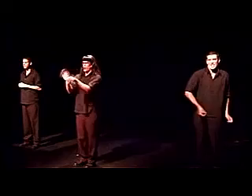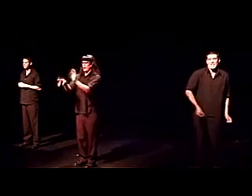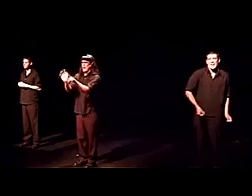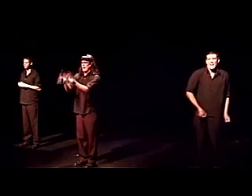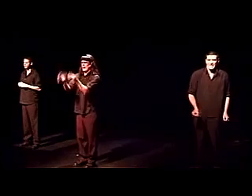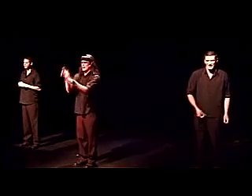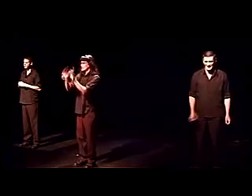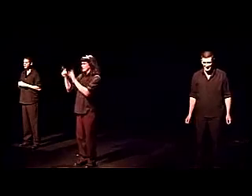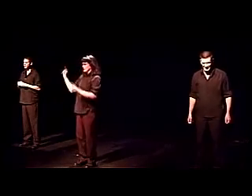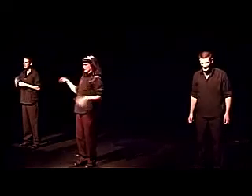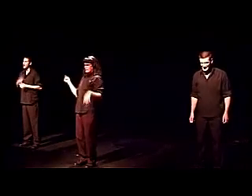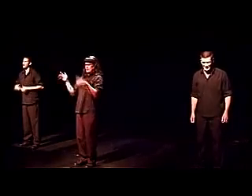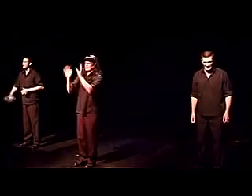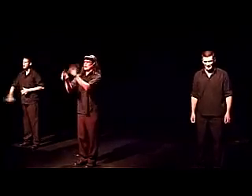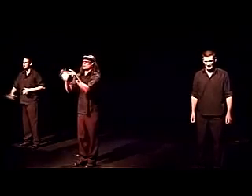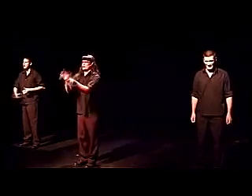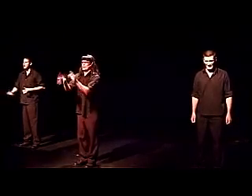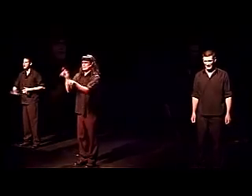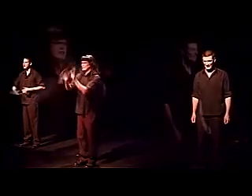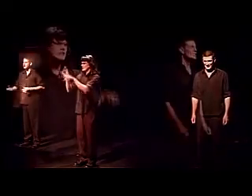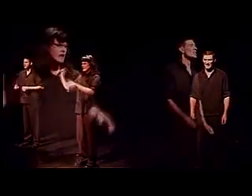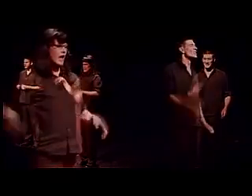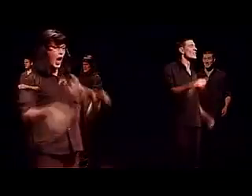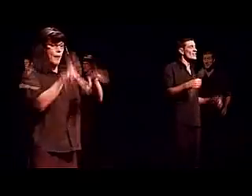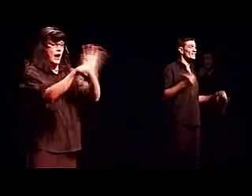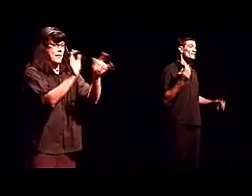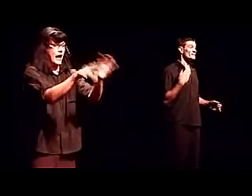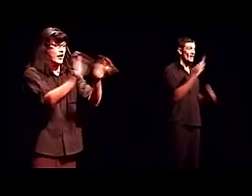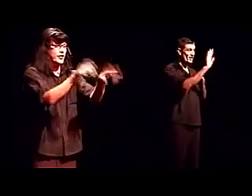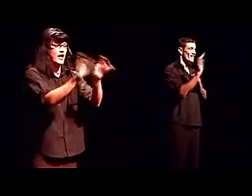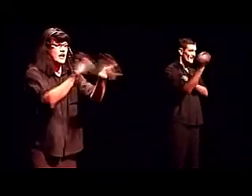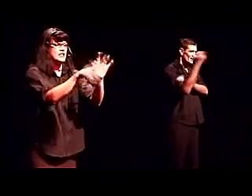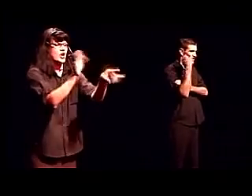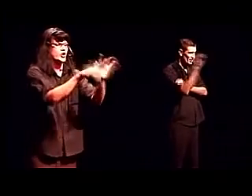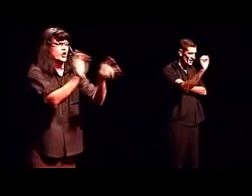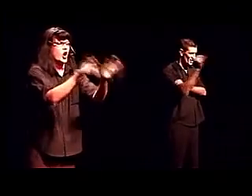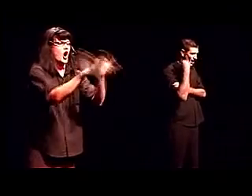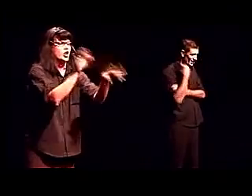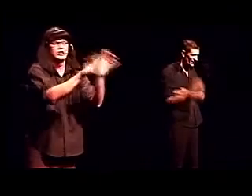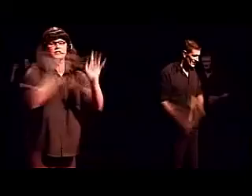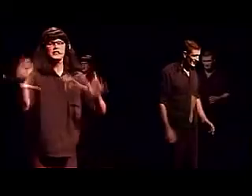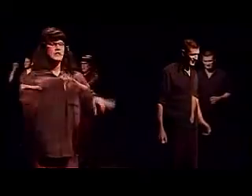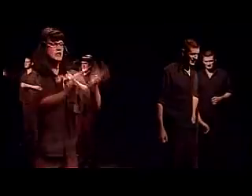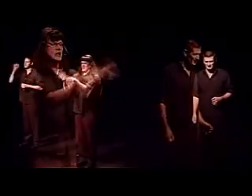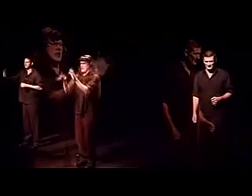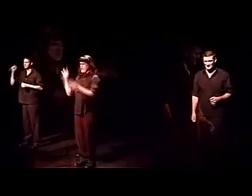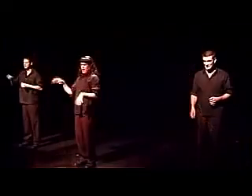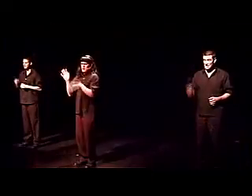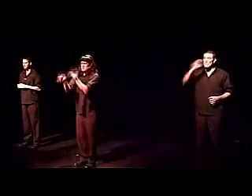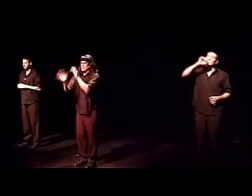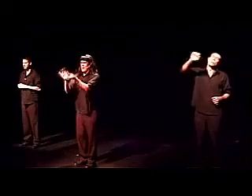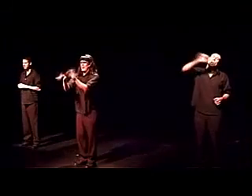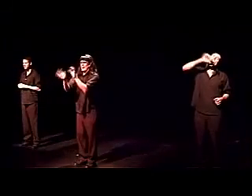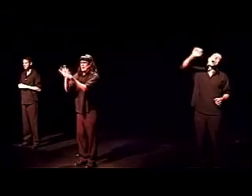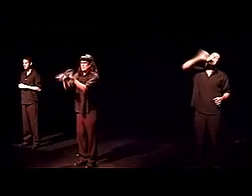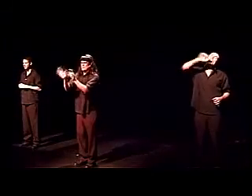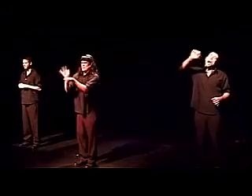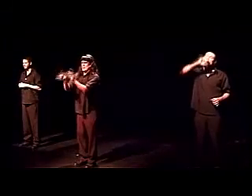Pull harder. I'm doing it. My mouth is on your cock. Yes. Sliding up and